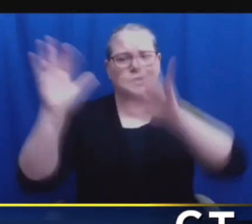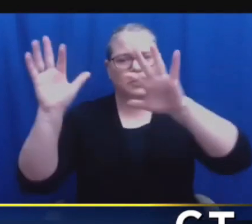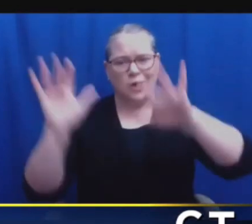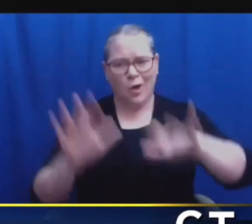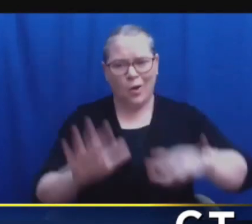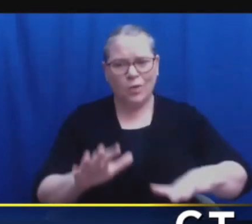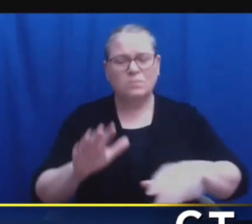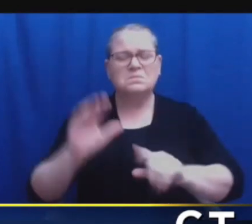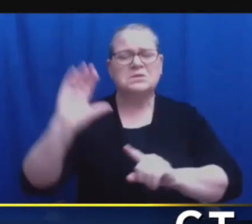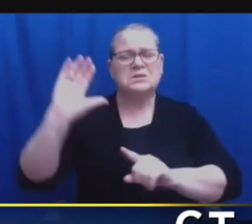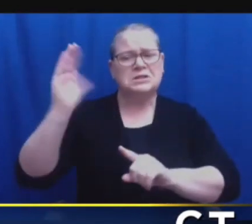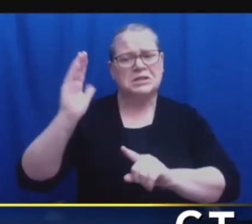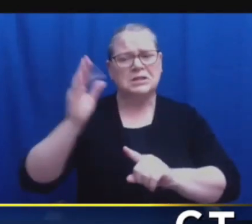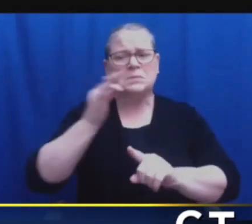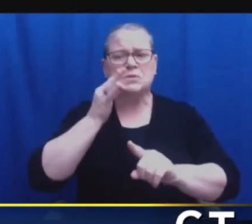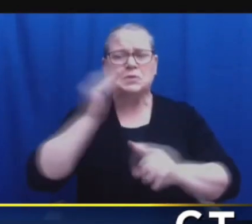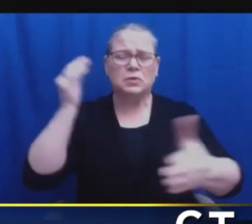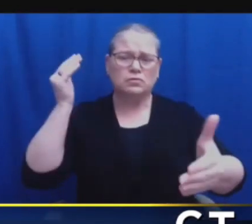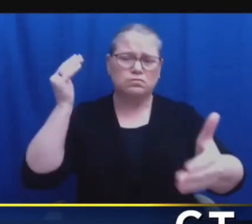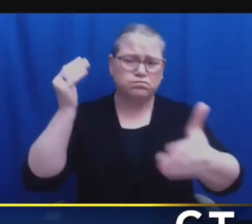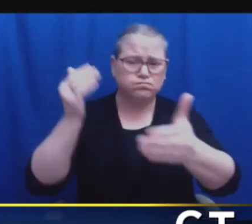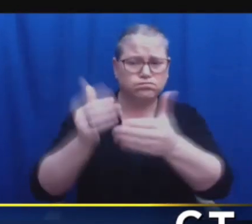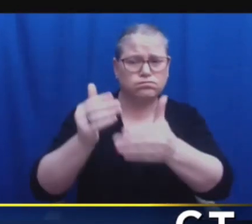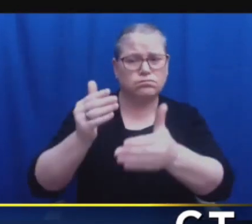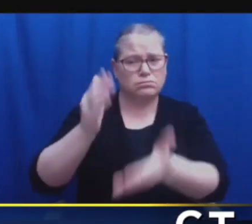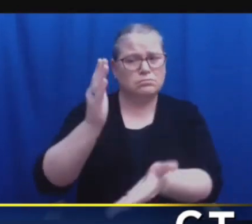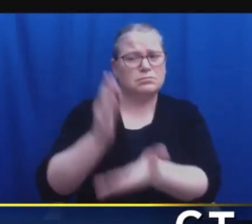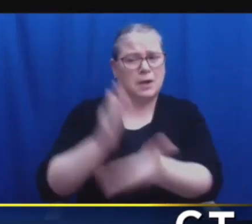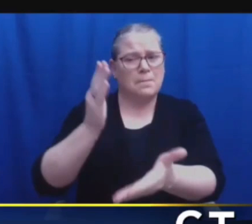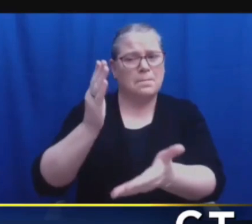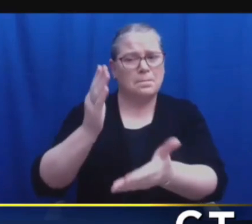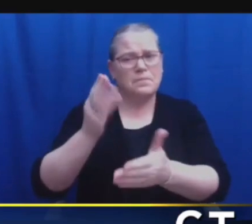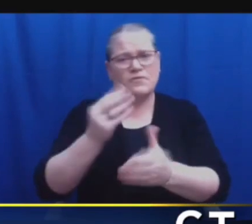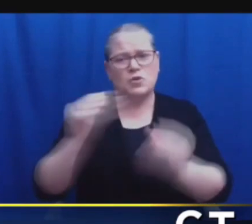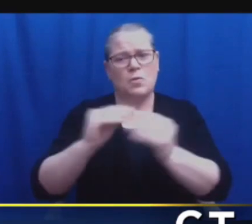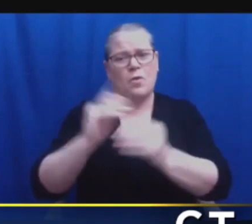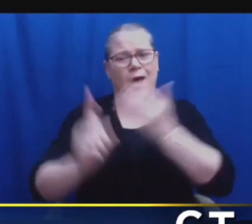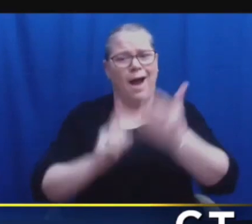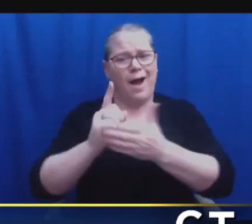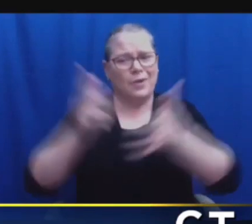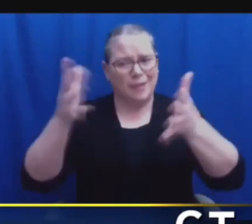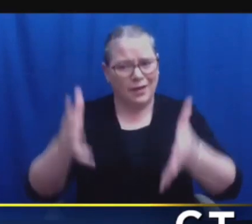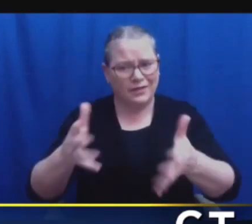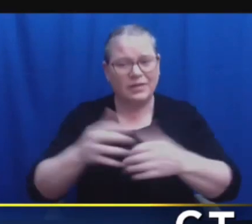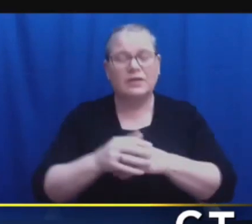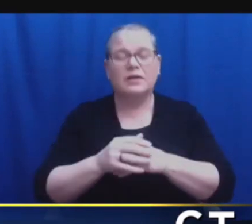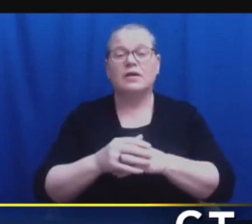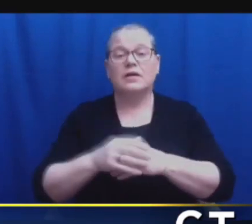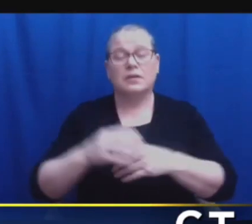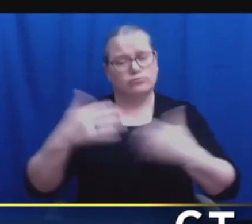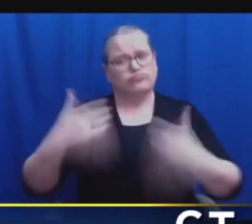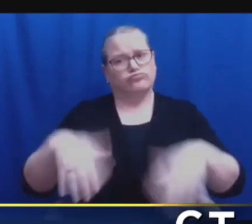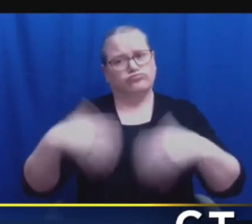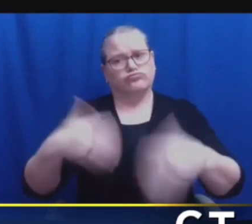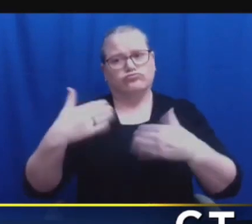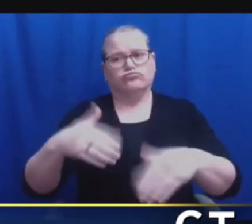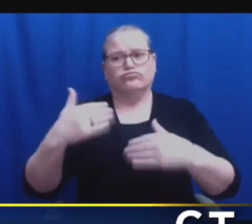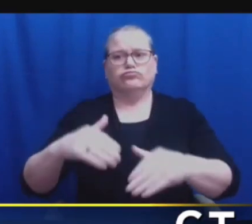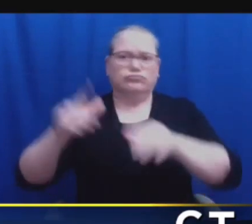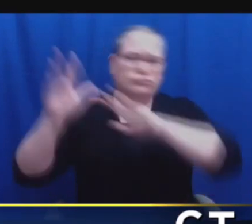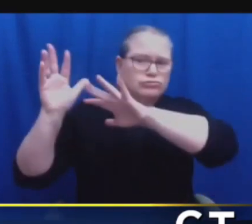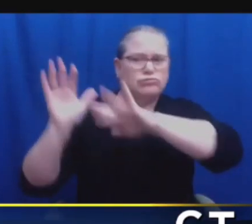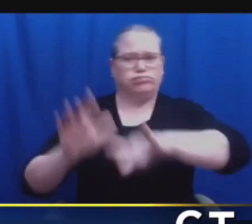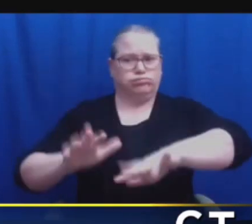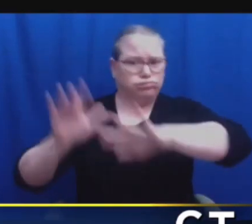hours. Got to be very cautious. It was a heavy storm. We got 8 to 14 inches, depending on where you are, still coming down in